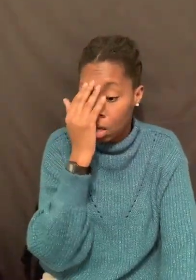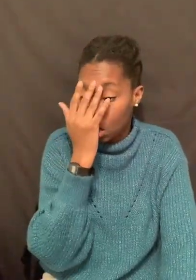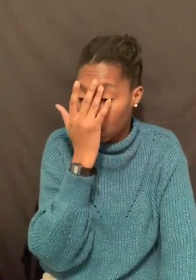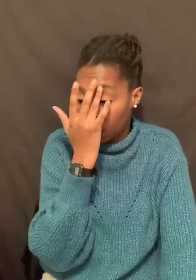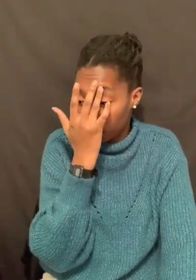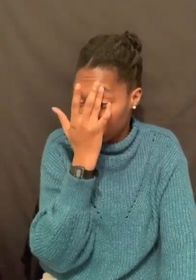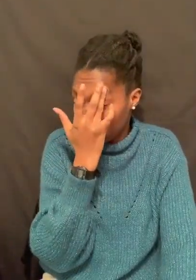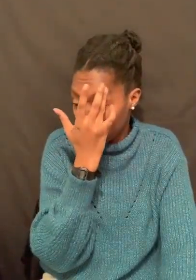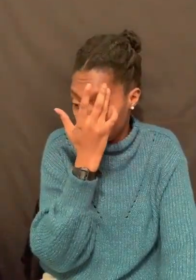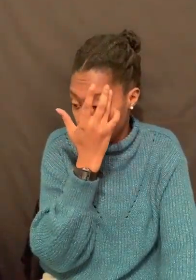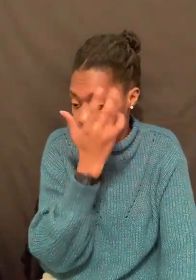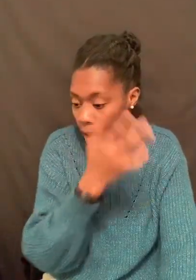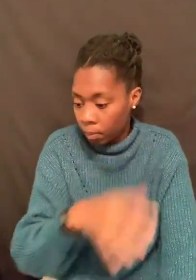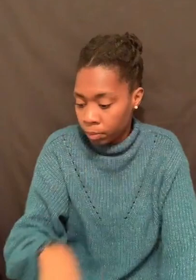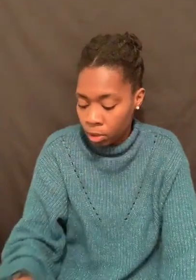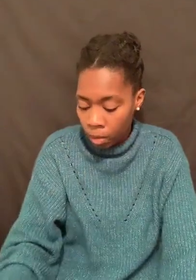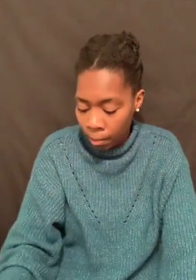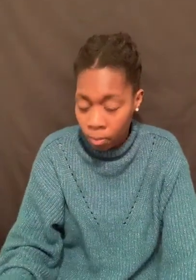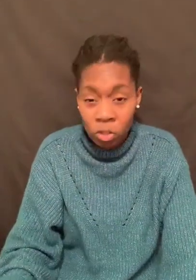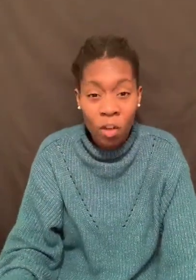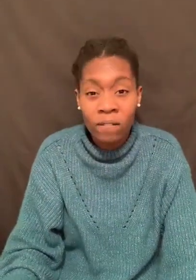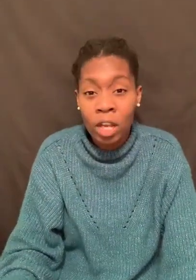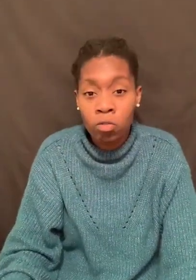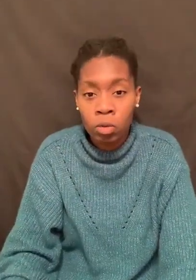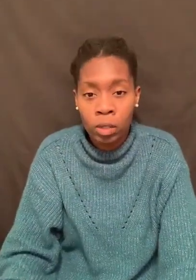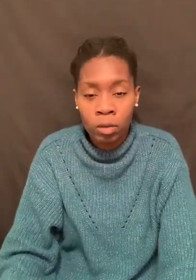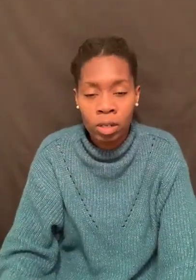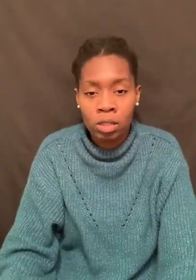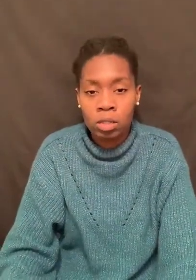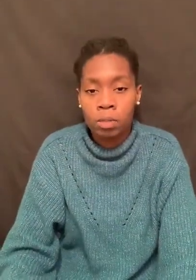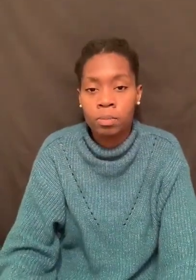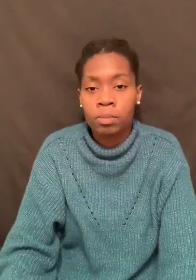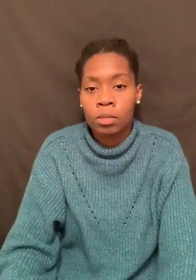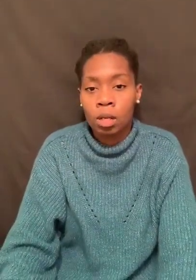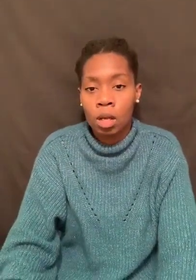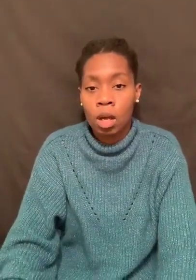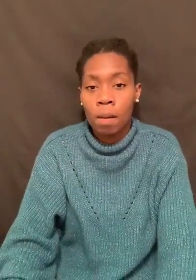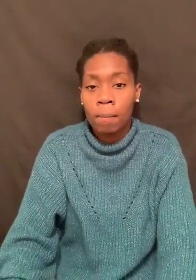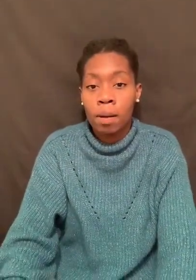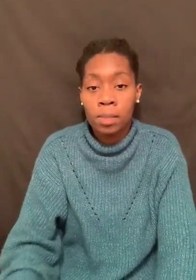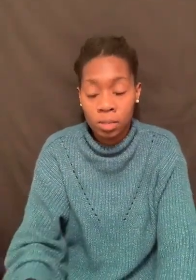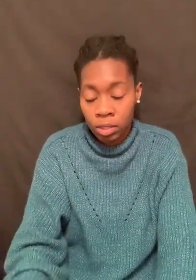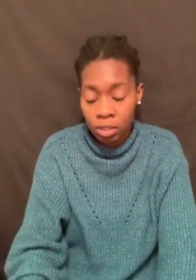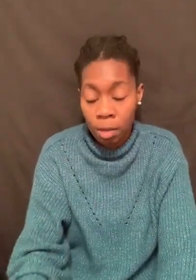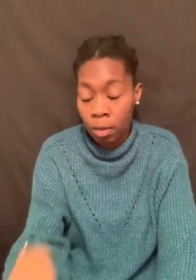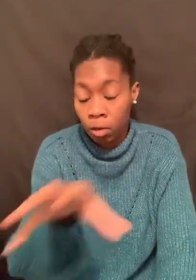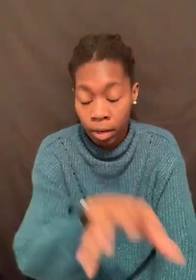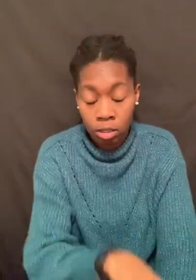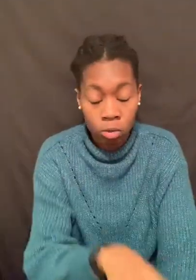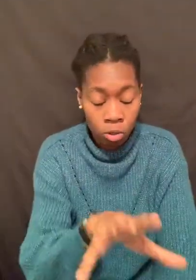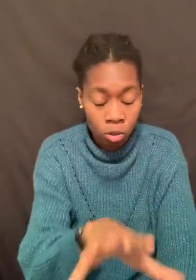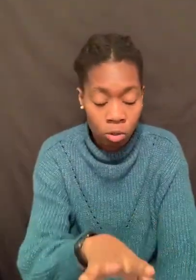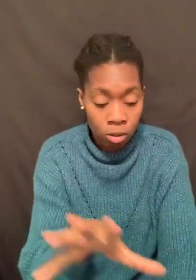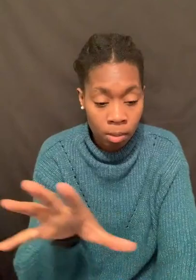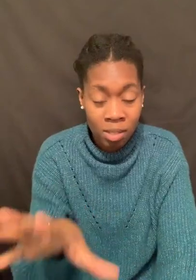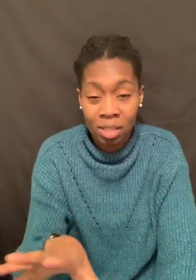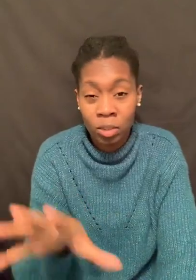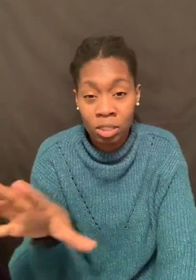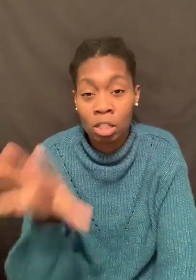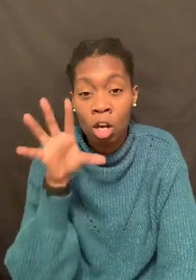about these rock people so faithful in the religions? I'm going say what she said. I'm going to correct it. I'm not saying what she said,